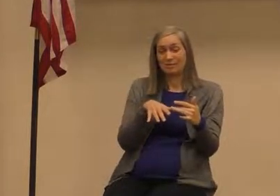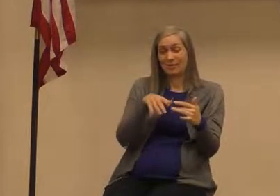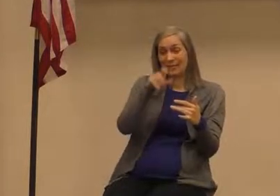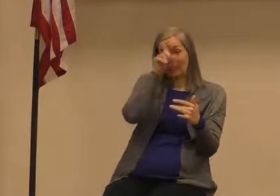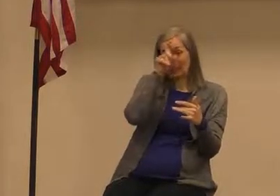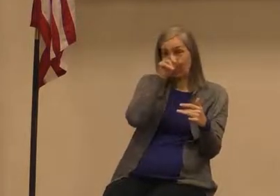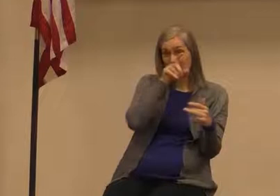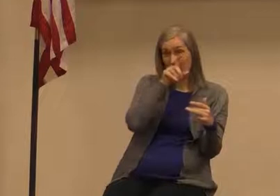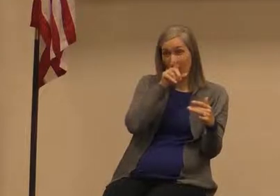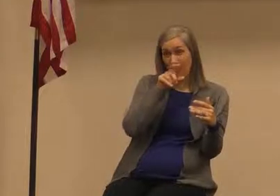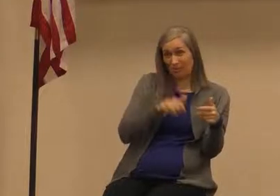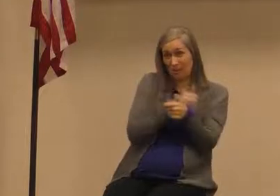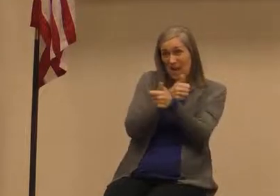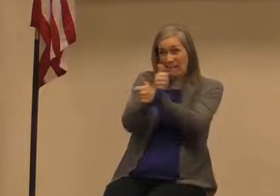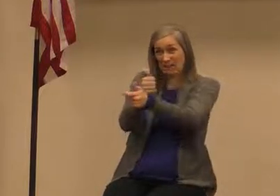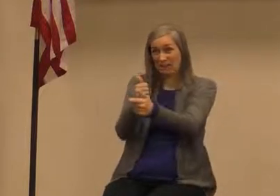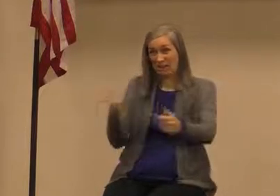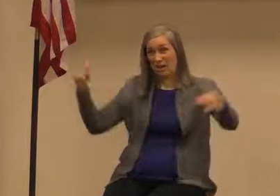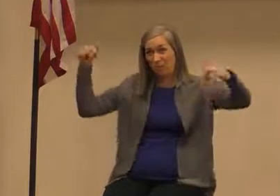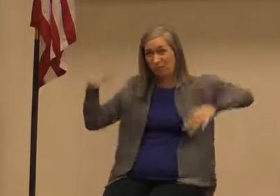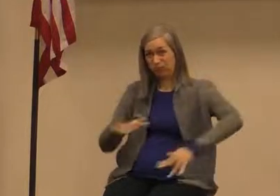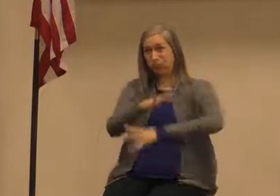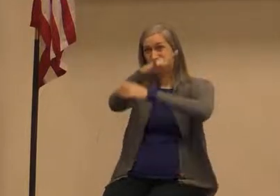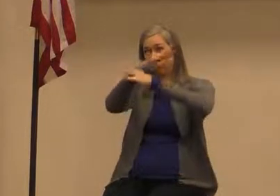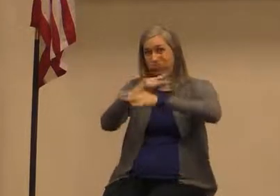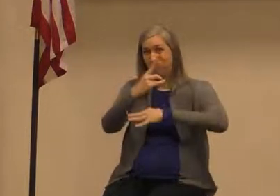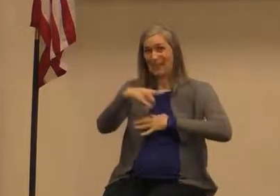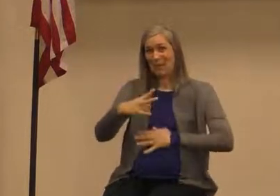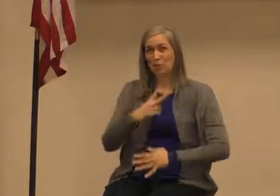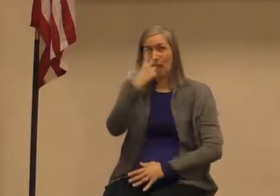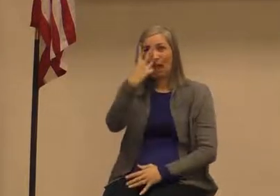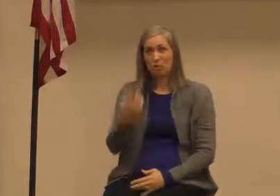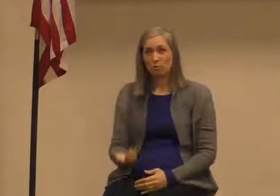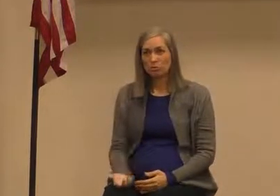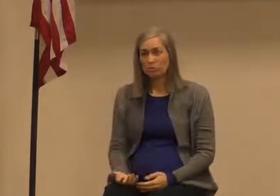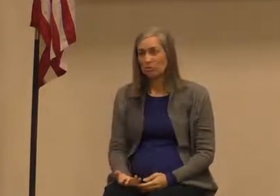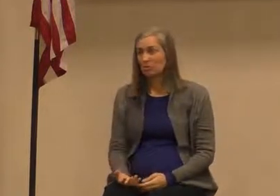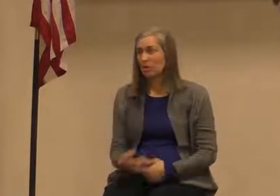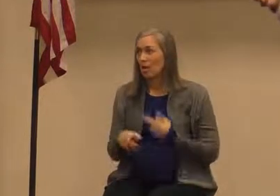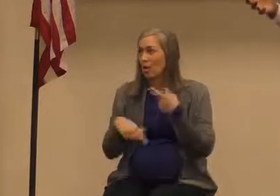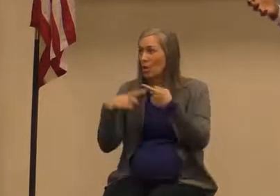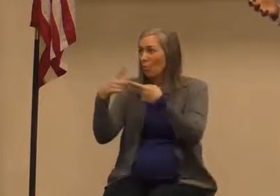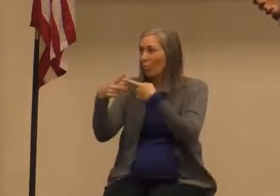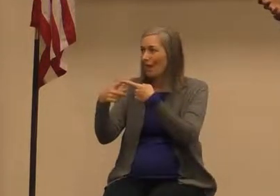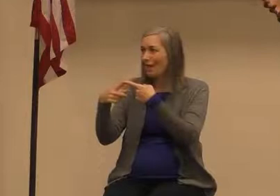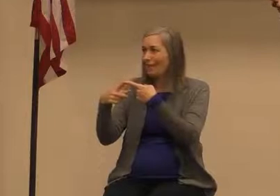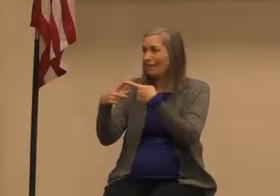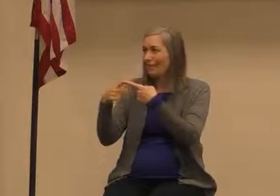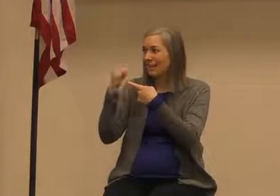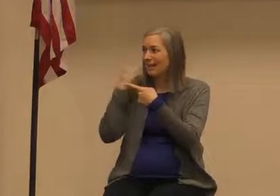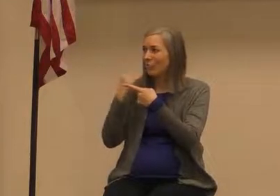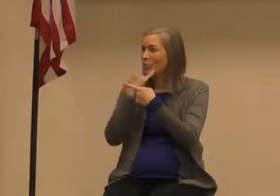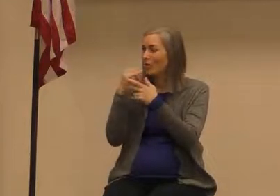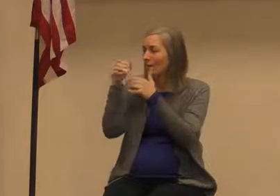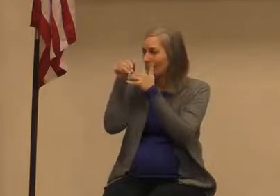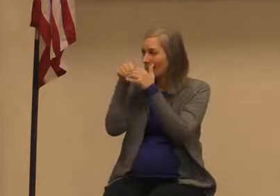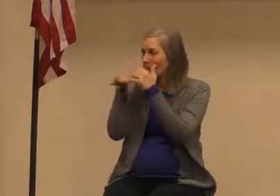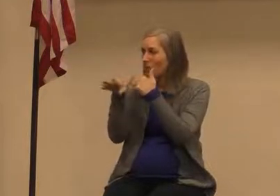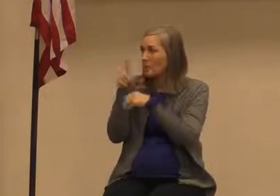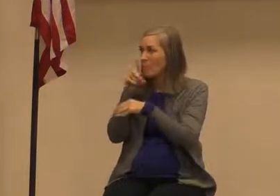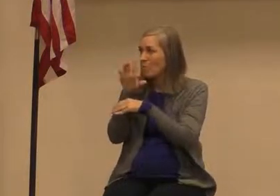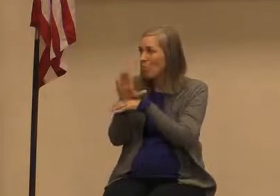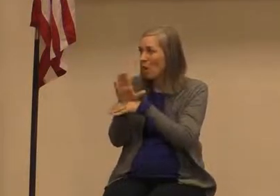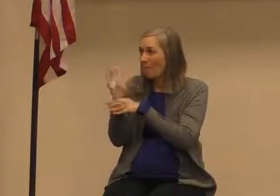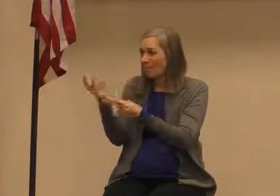and when they were about to enter the promised land were they the most powerful mighty fighting force there was no they were